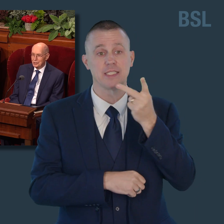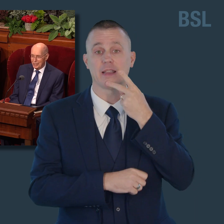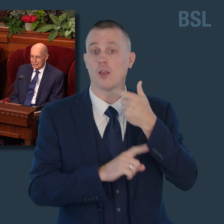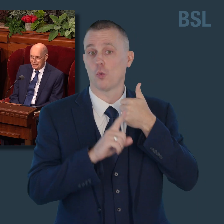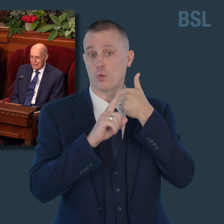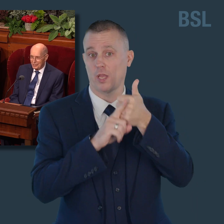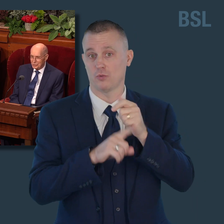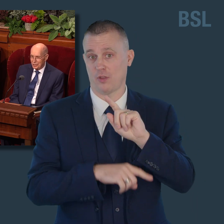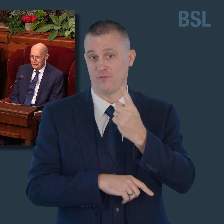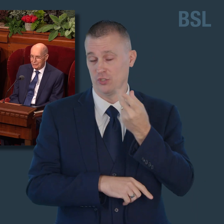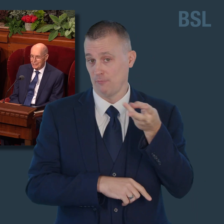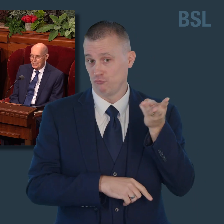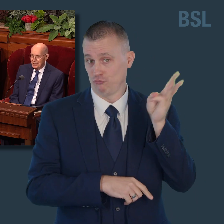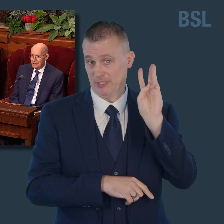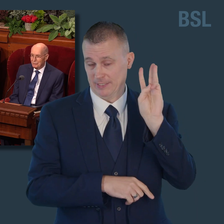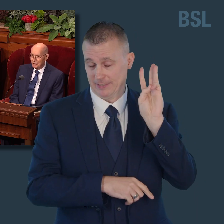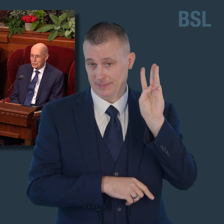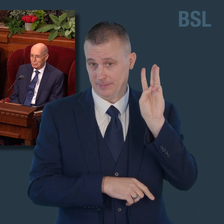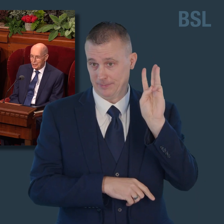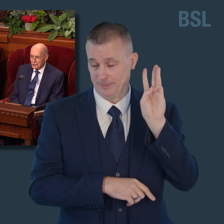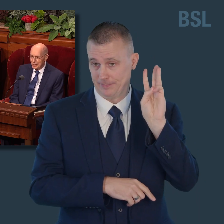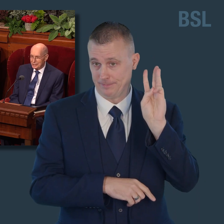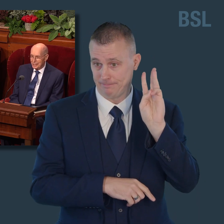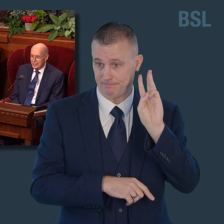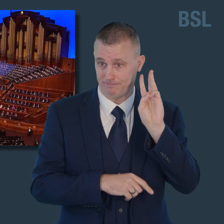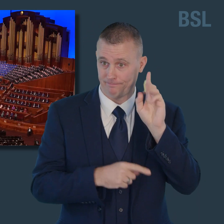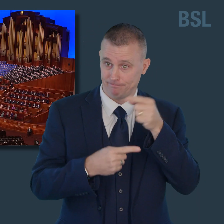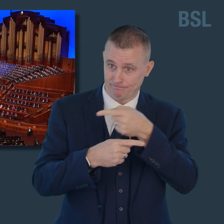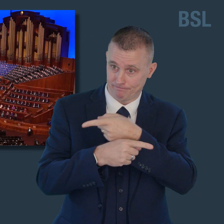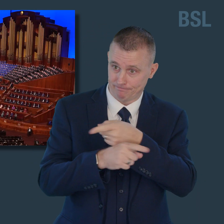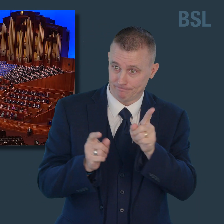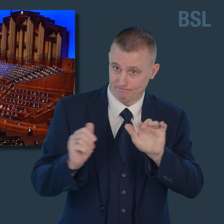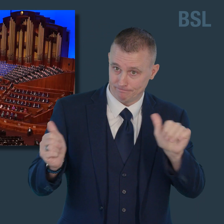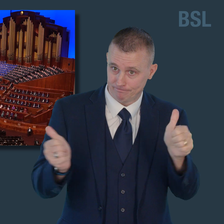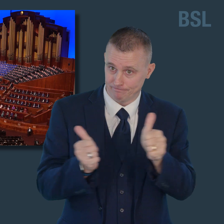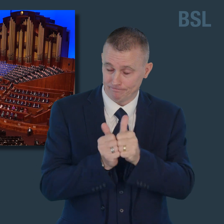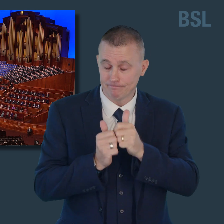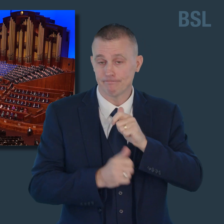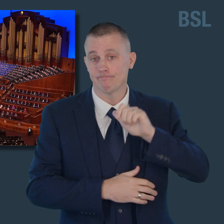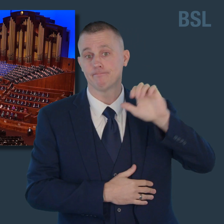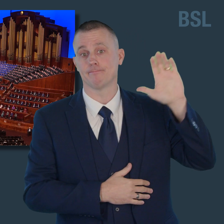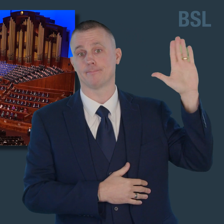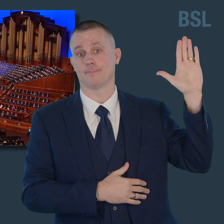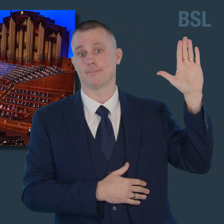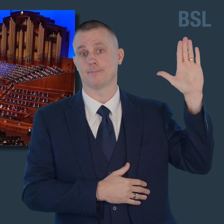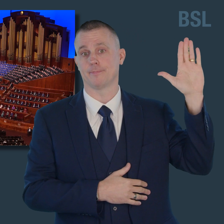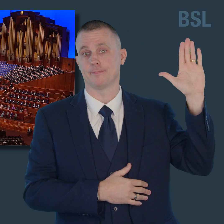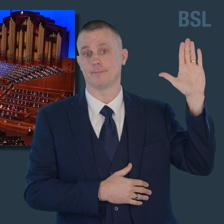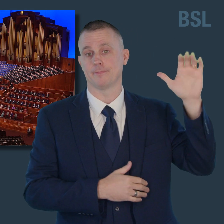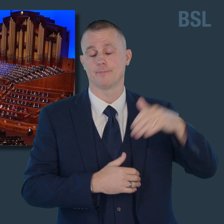Second Counselor in the First Presidency. Those in favor may manifest it.